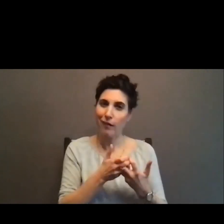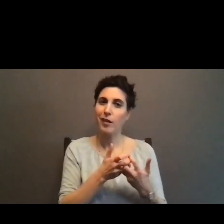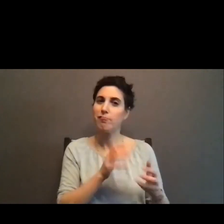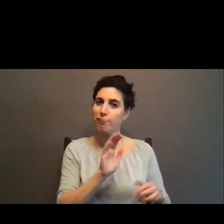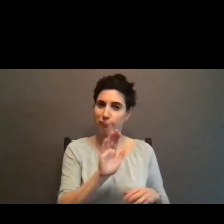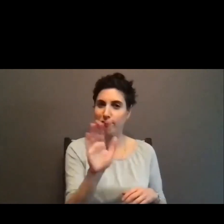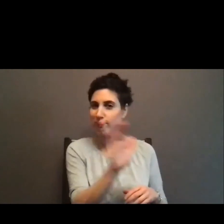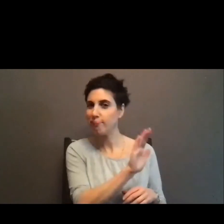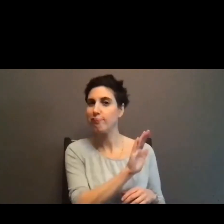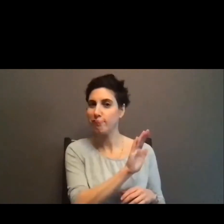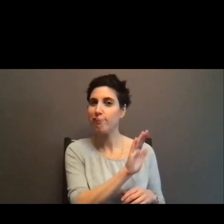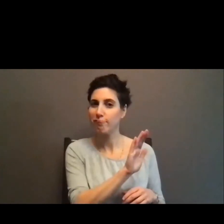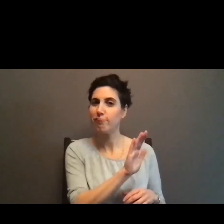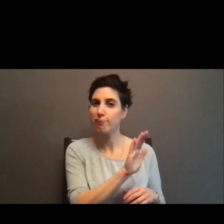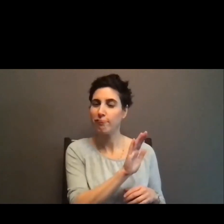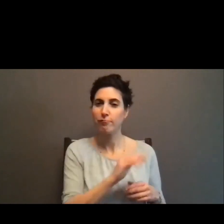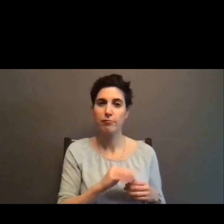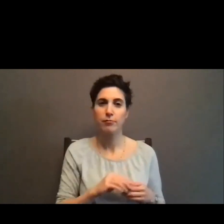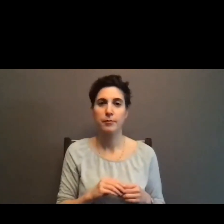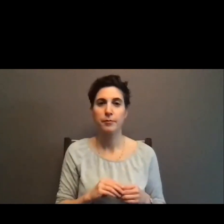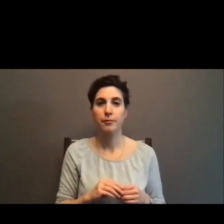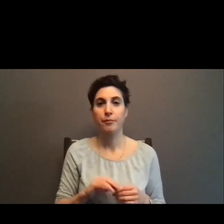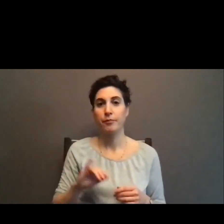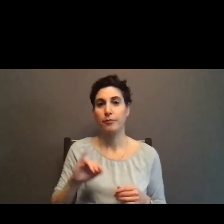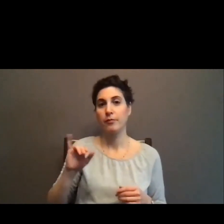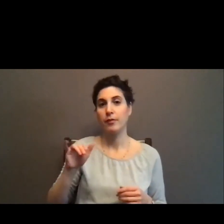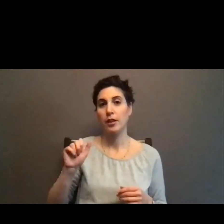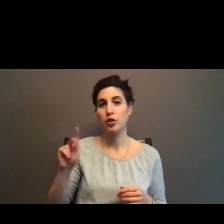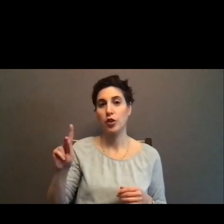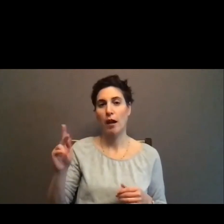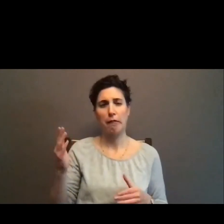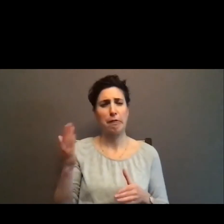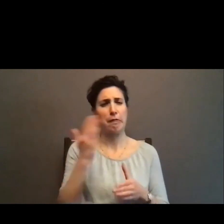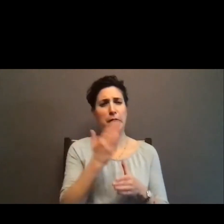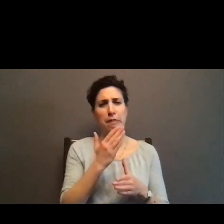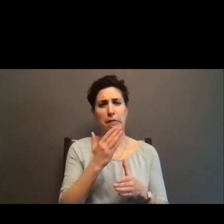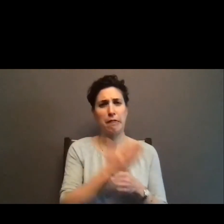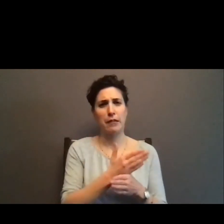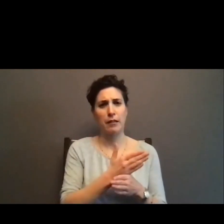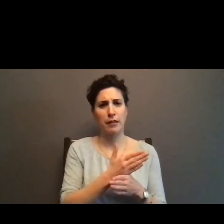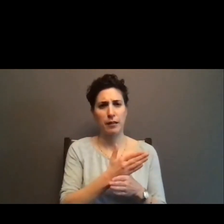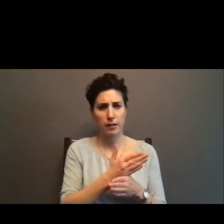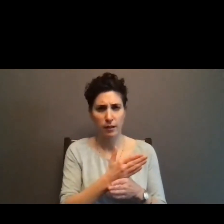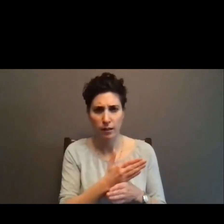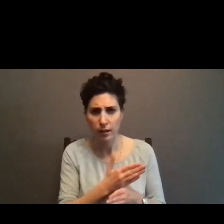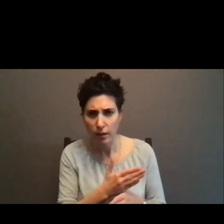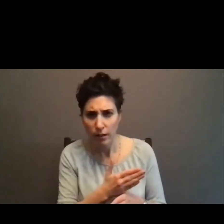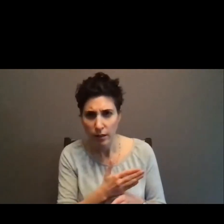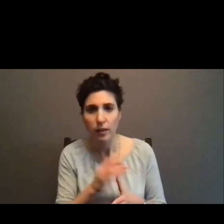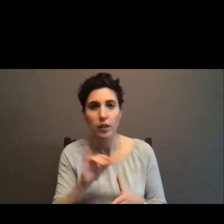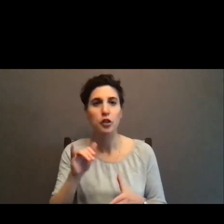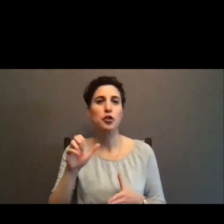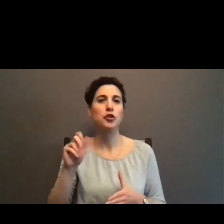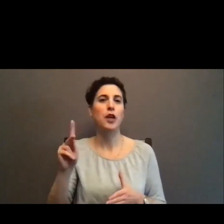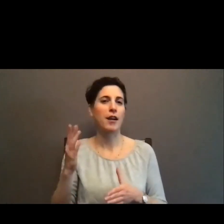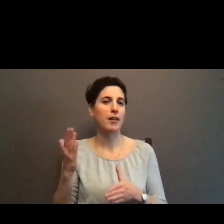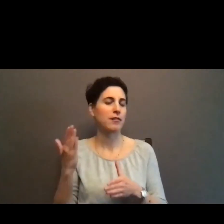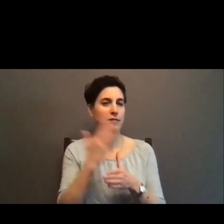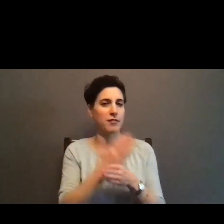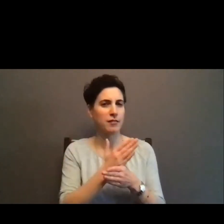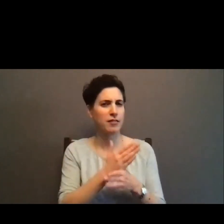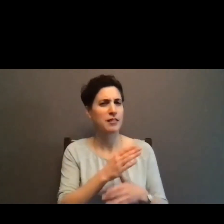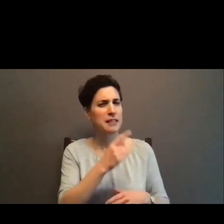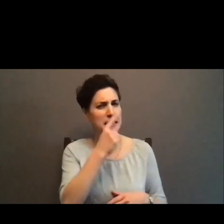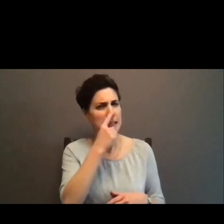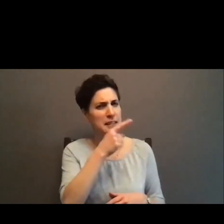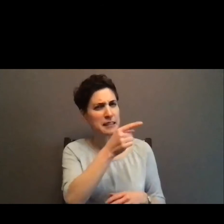I think. Hi. Yeah, was curious, um, I was, I was also just interested to hear a little bit